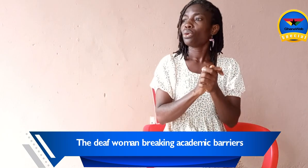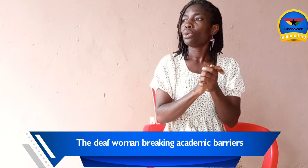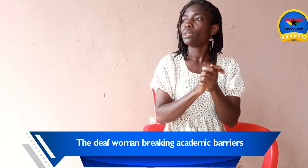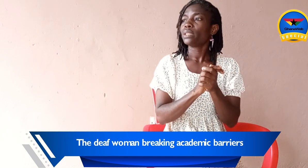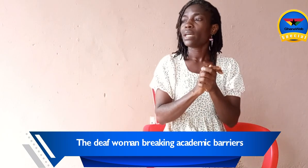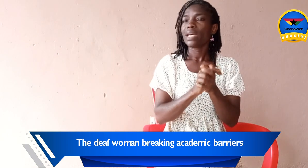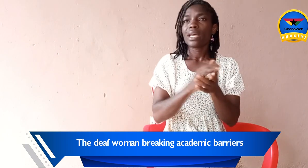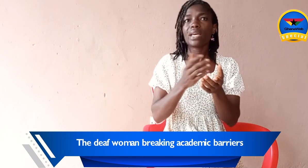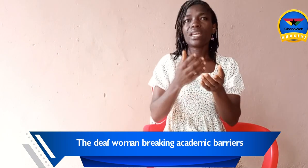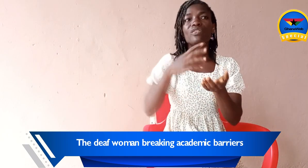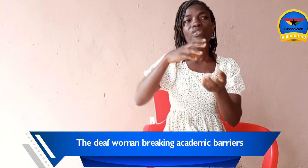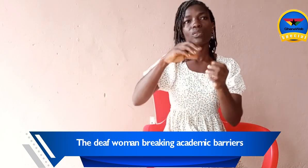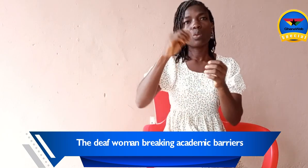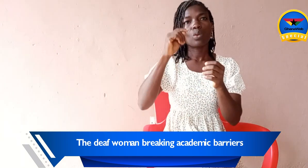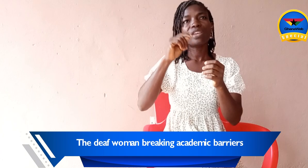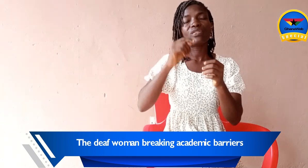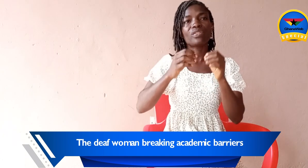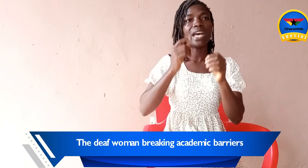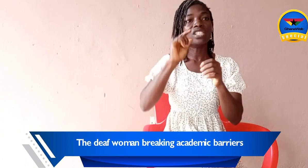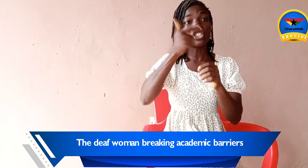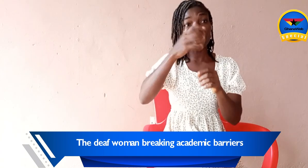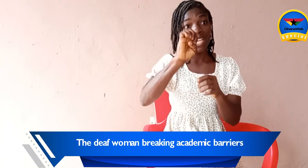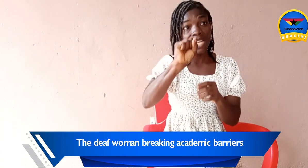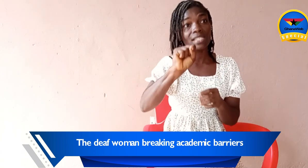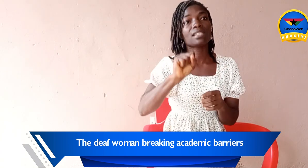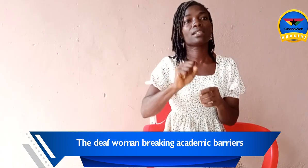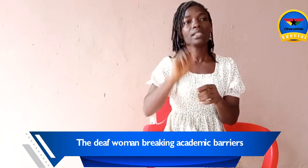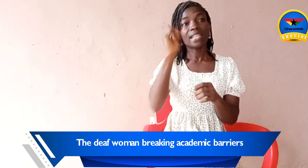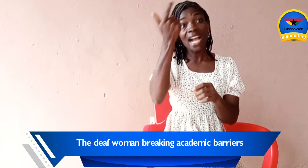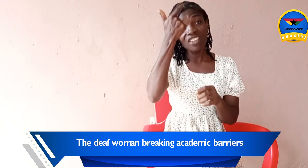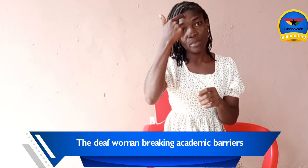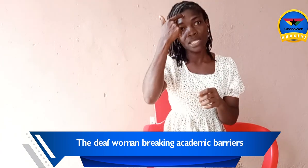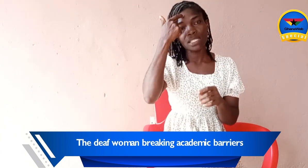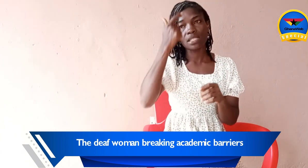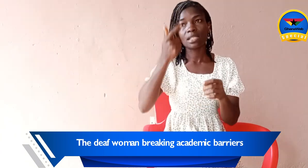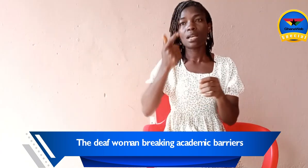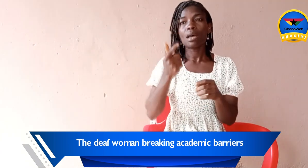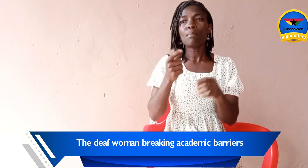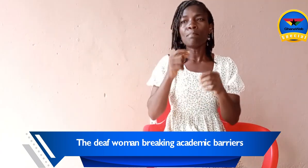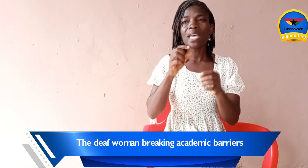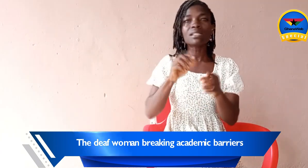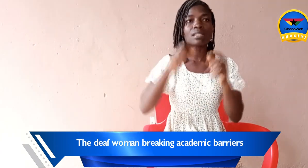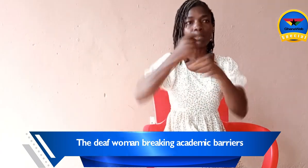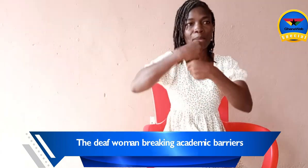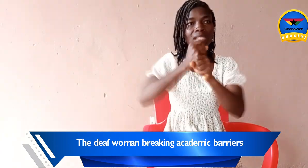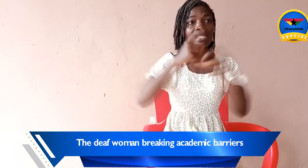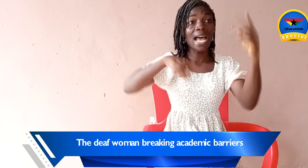So, if GES, the government, may sign language